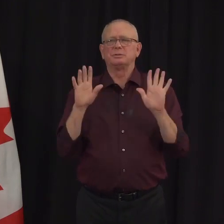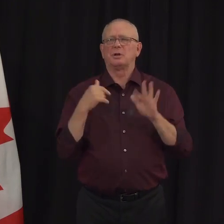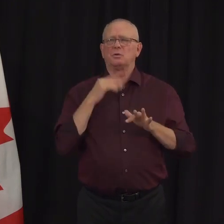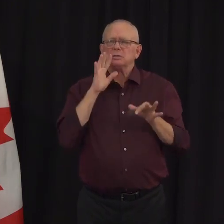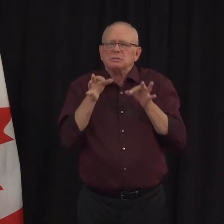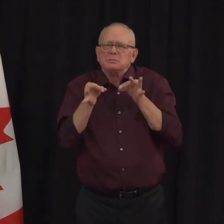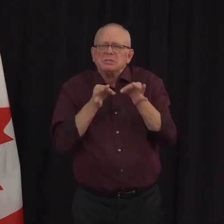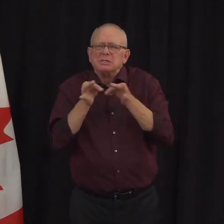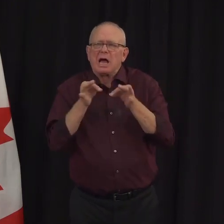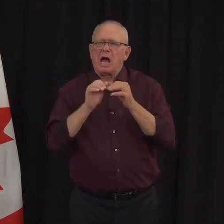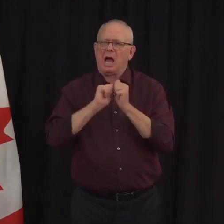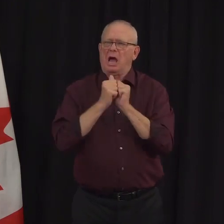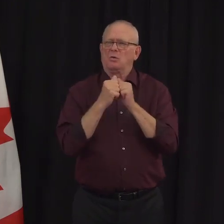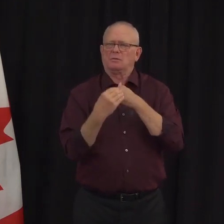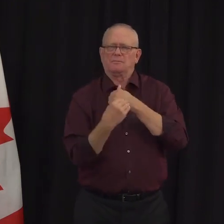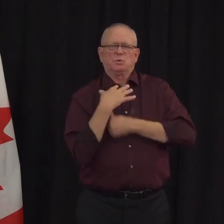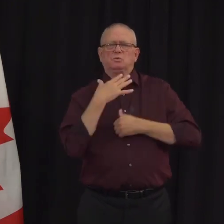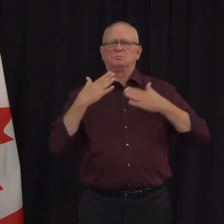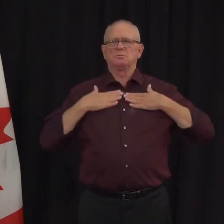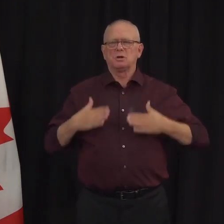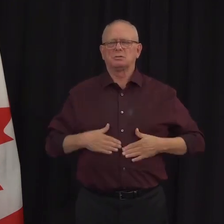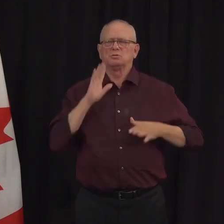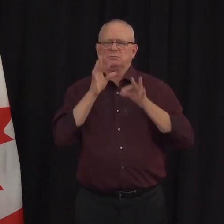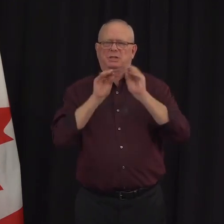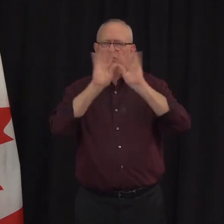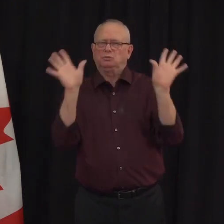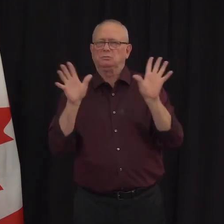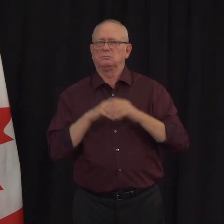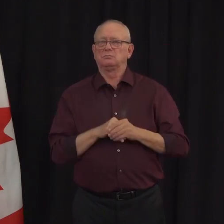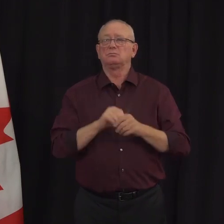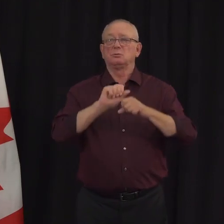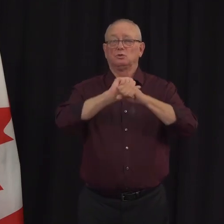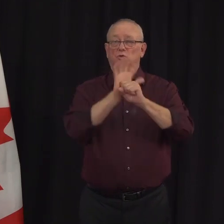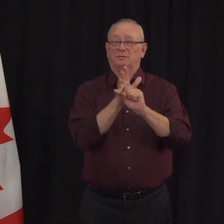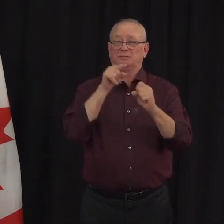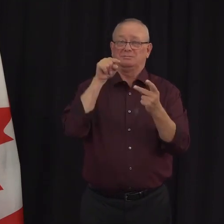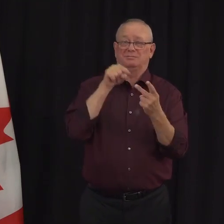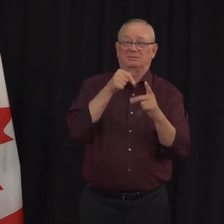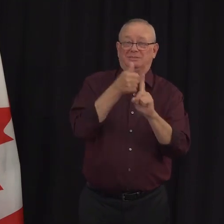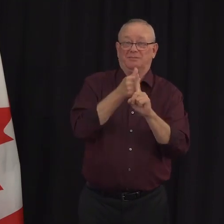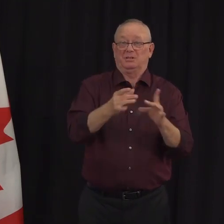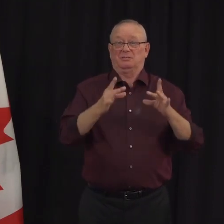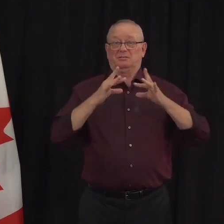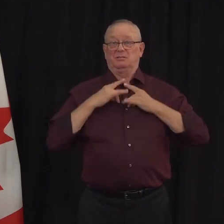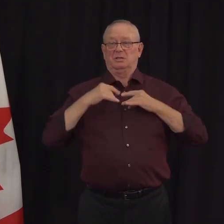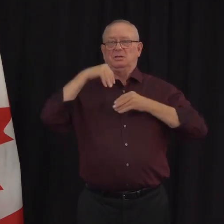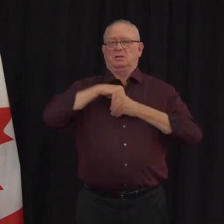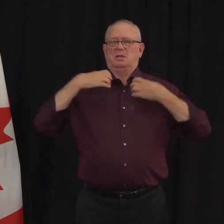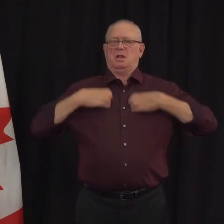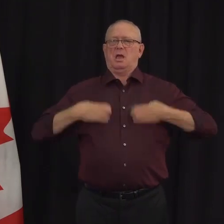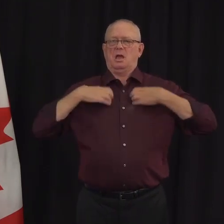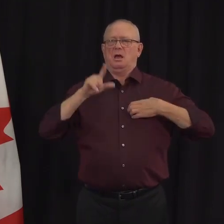works. COVID-19 is a respiratory virus. This means it can be spread when people breathe,